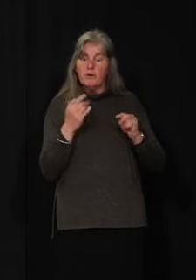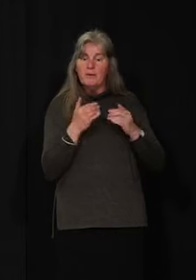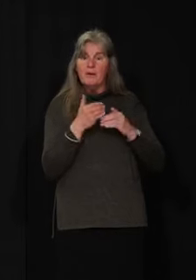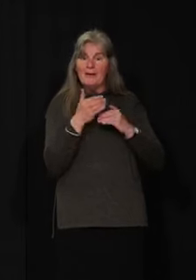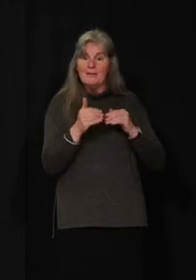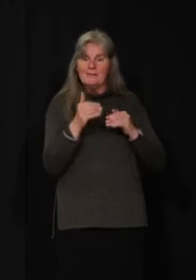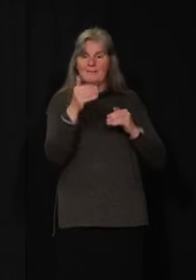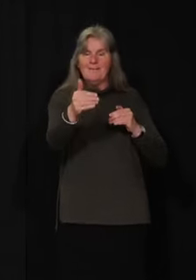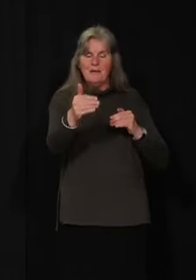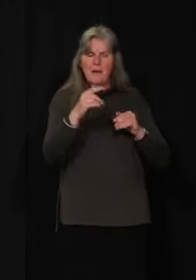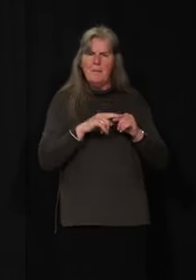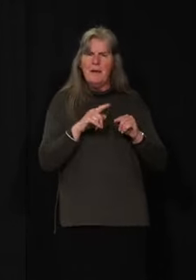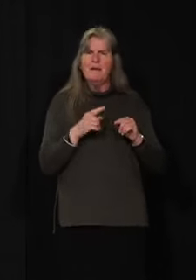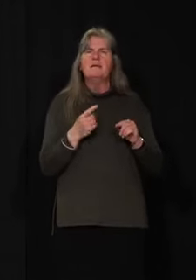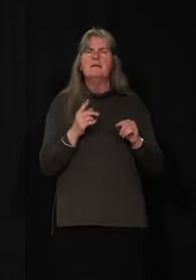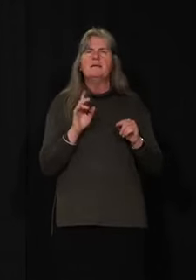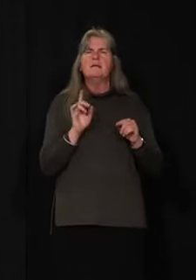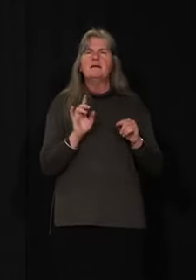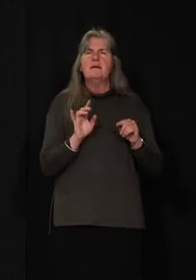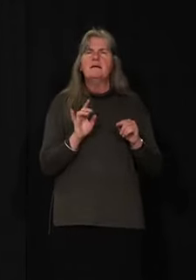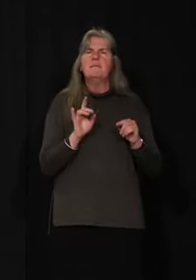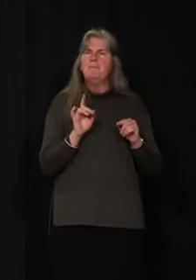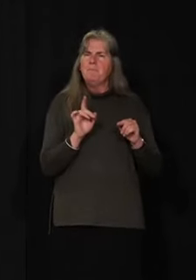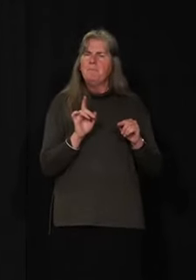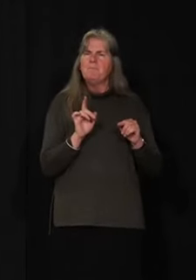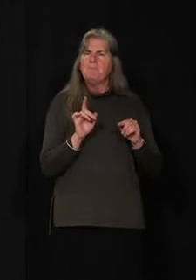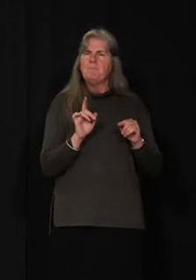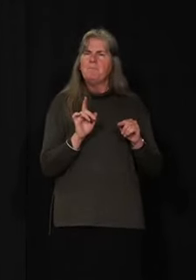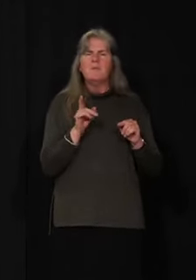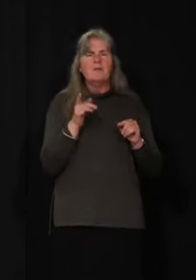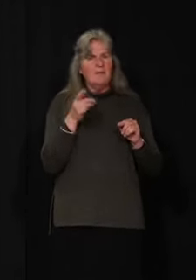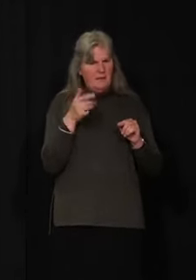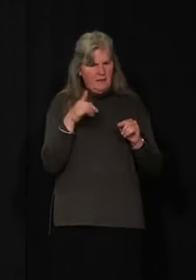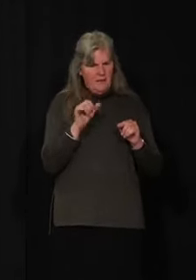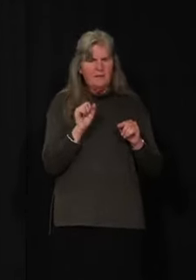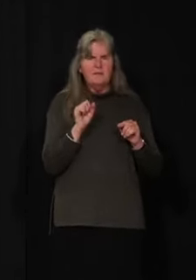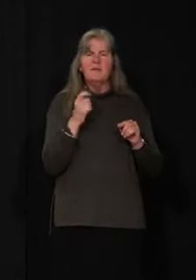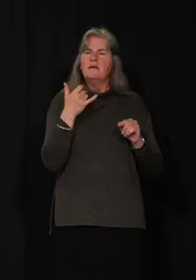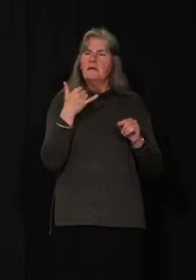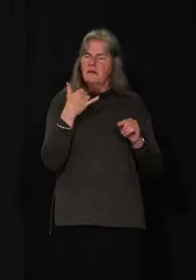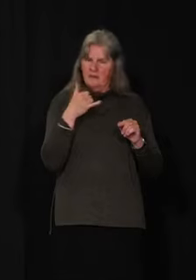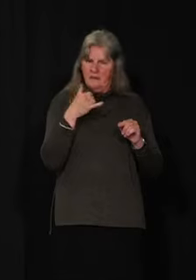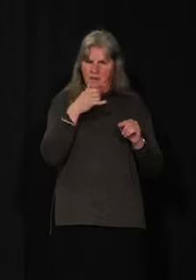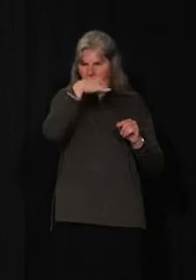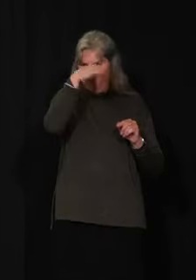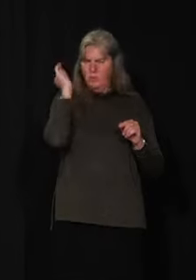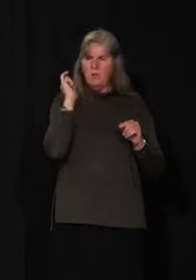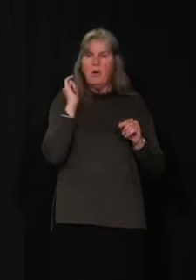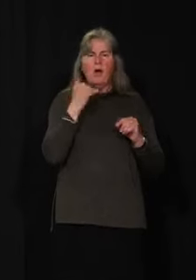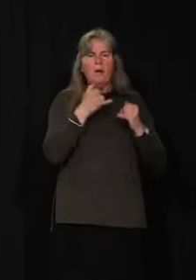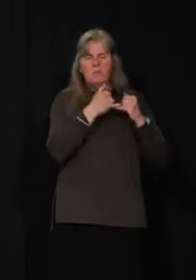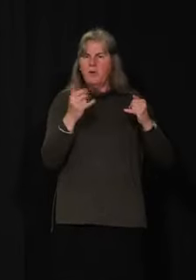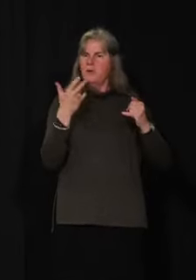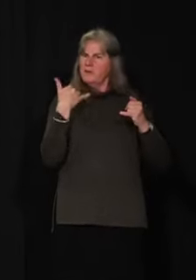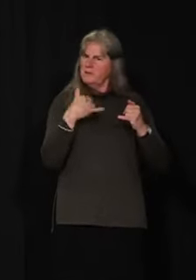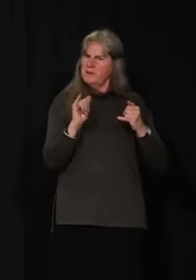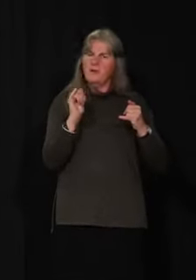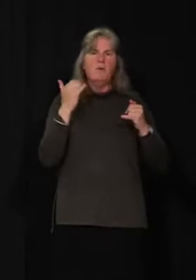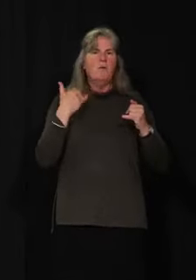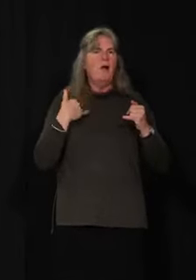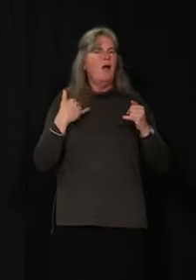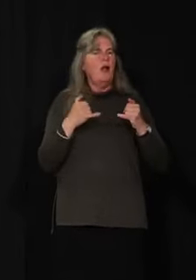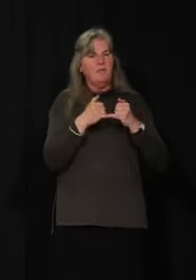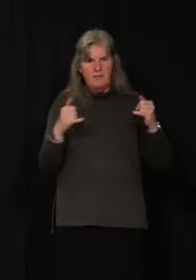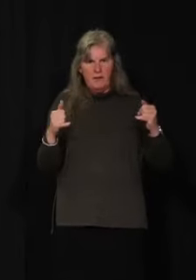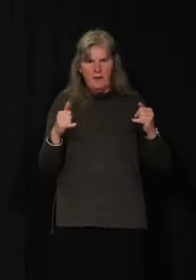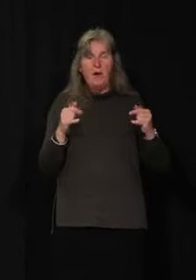you know, to answer your question, yes, there still will be people at borders. If you're coming in with a BC license plate, you still